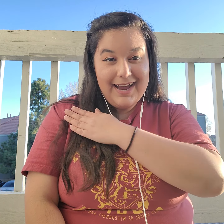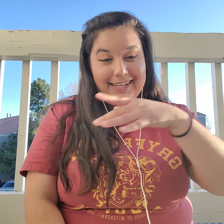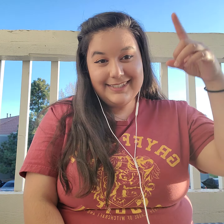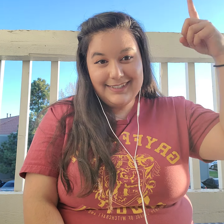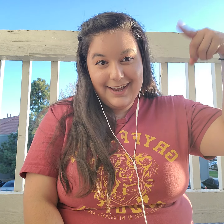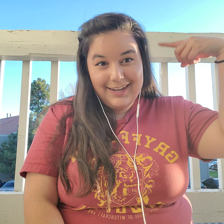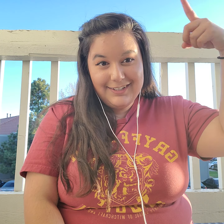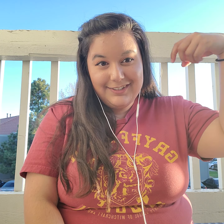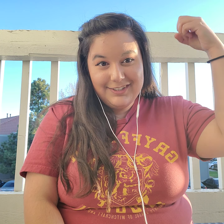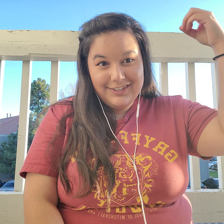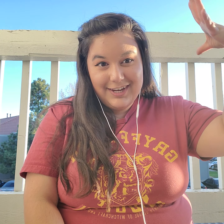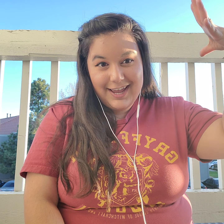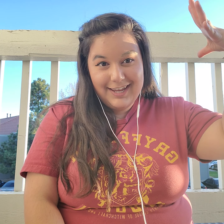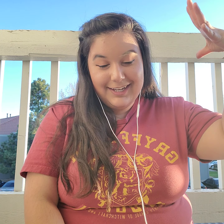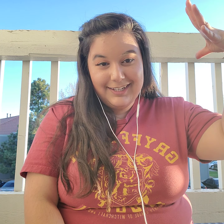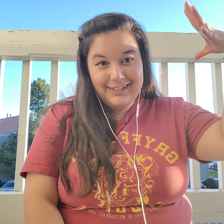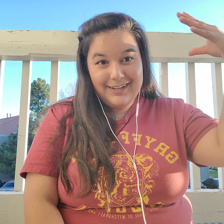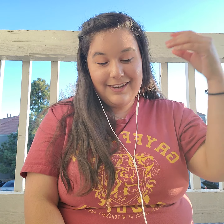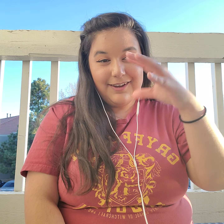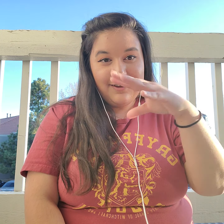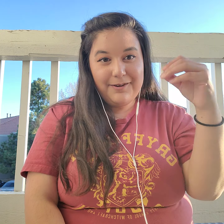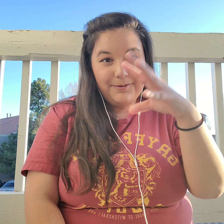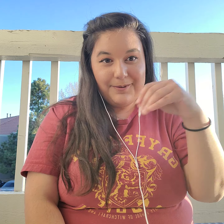sunshine away.